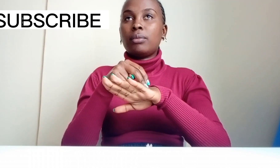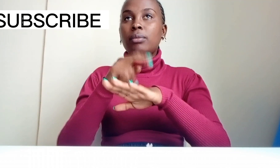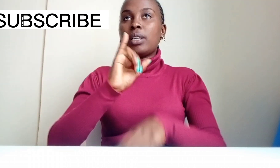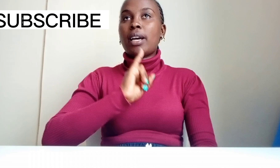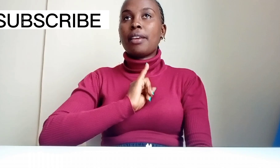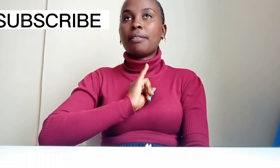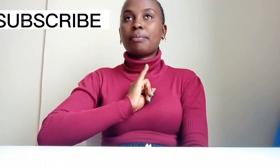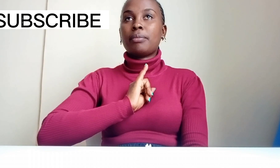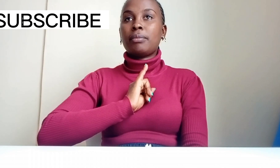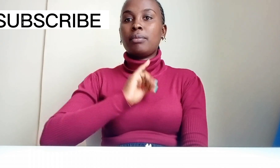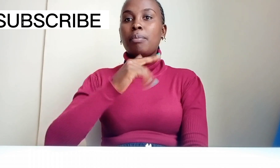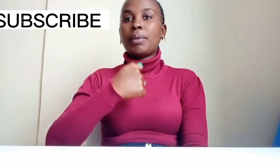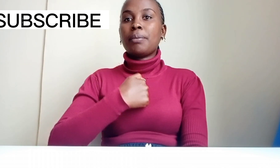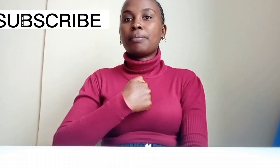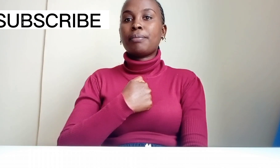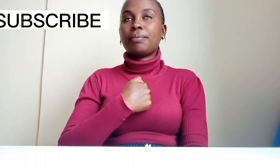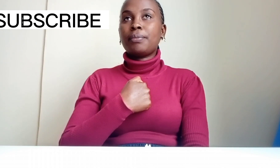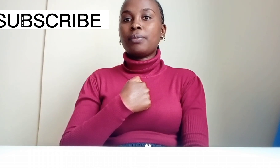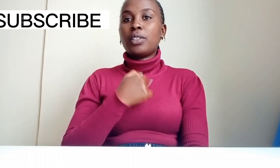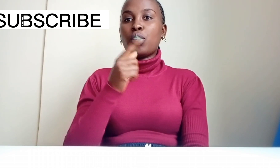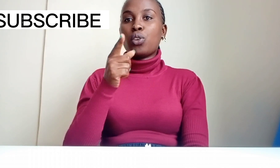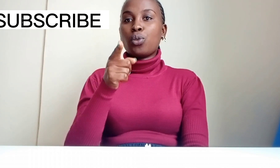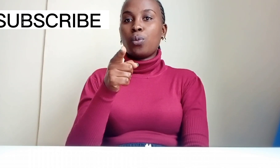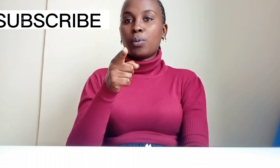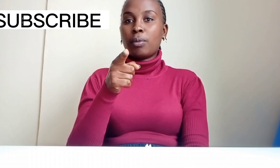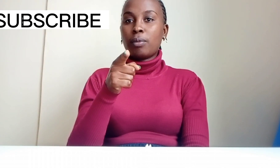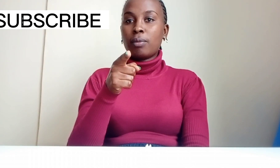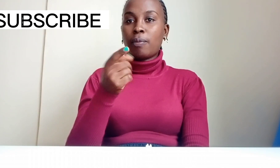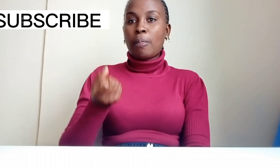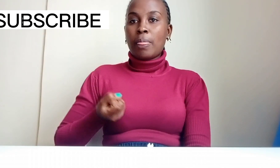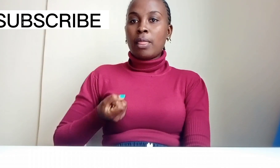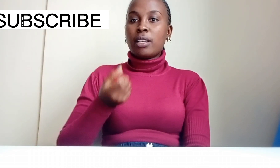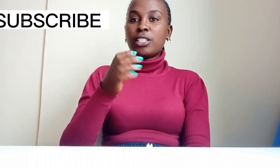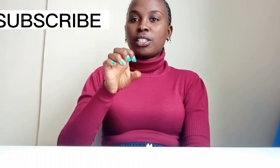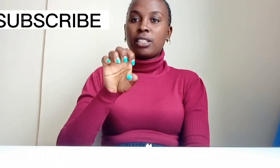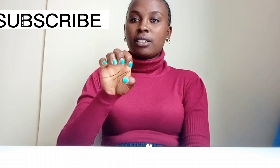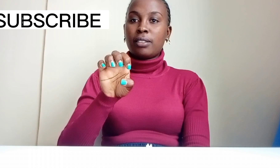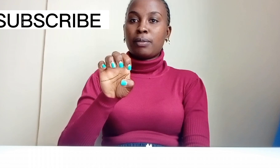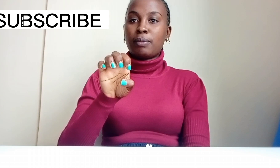I, me, you, you, she, she, he,